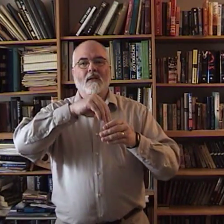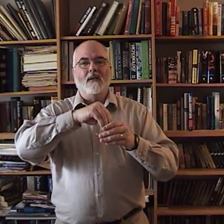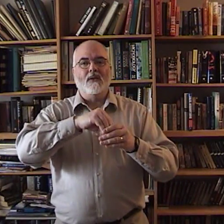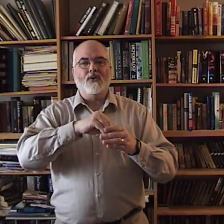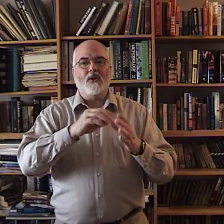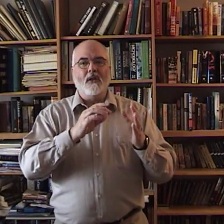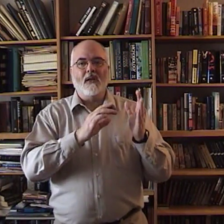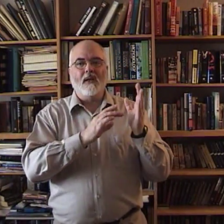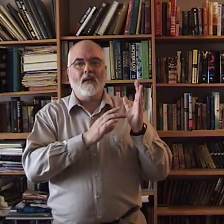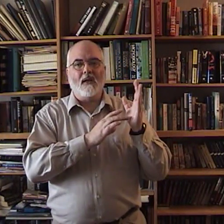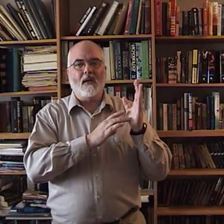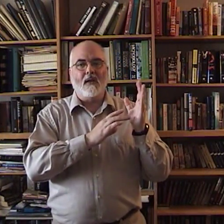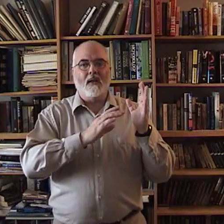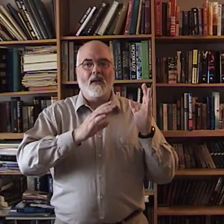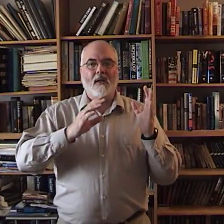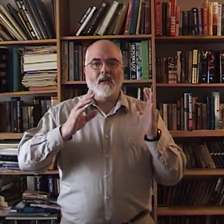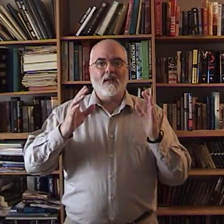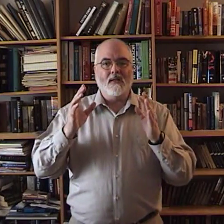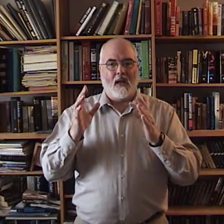Jesus.